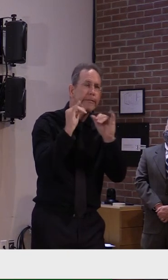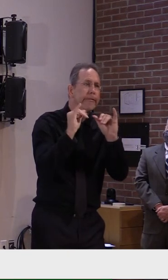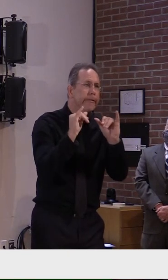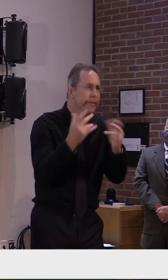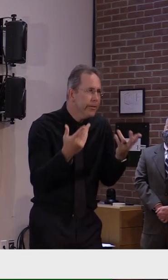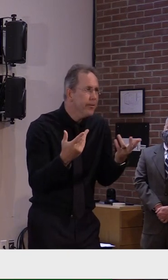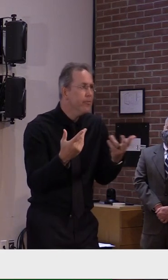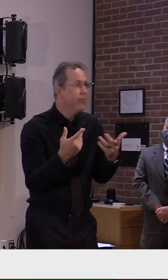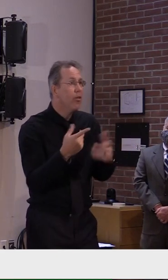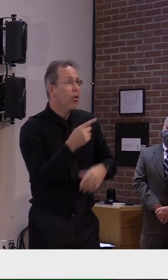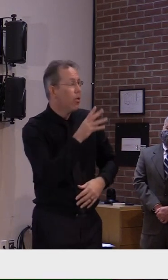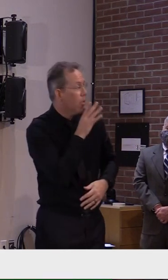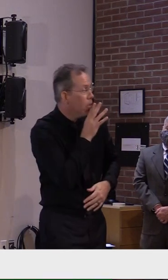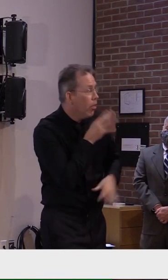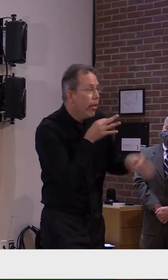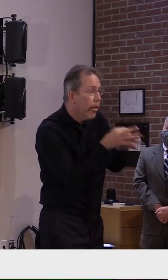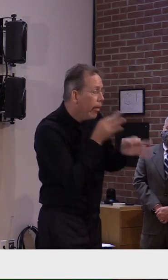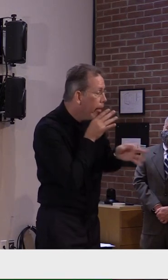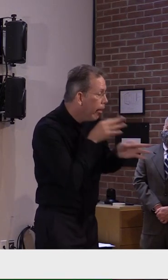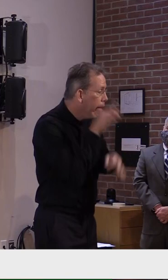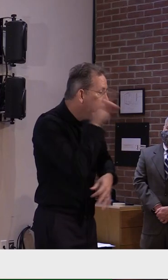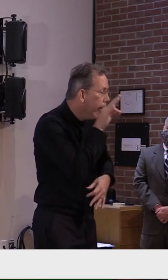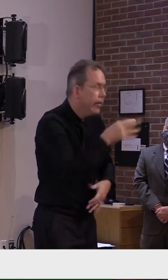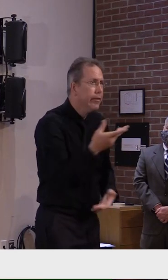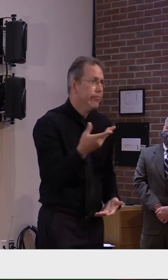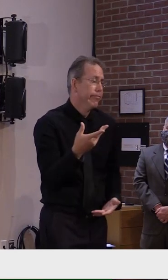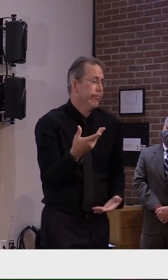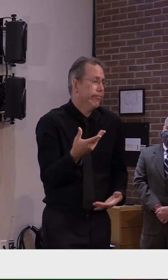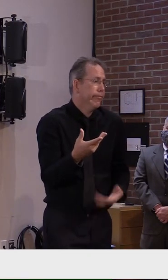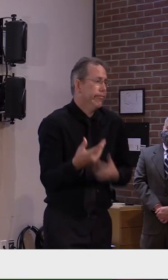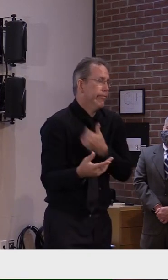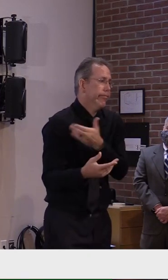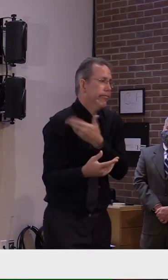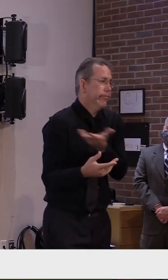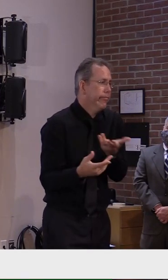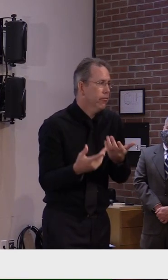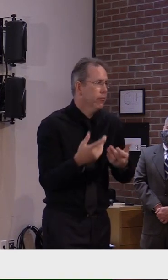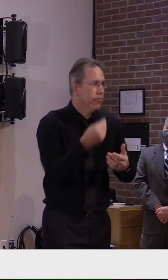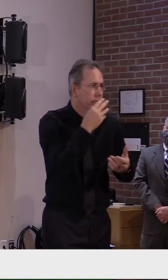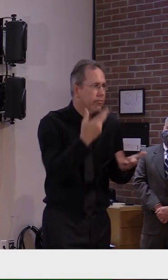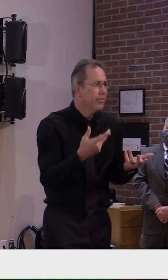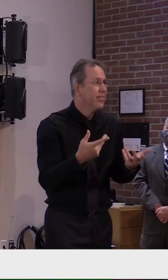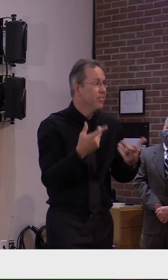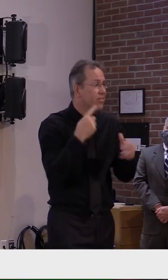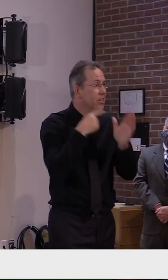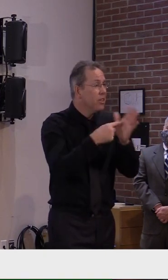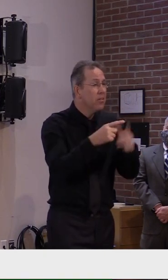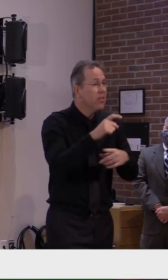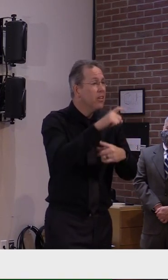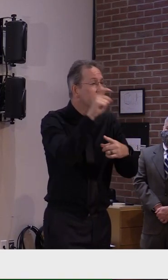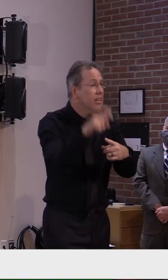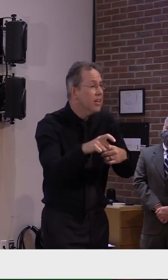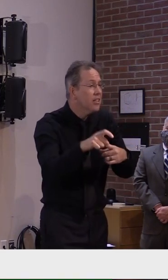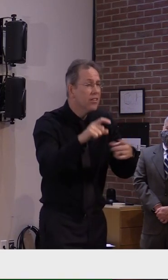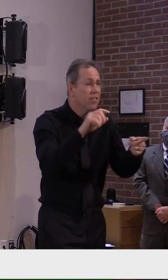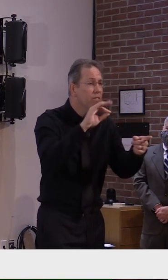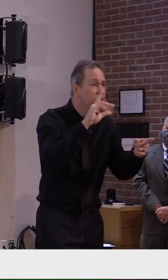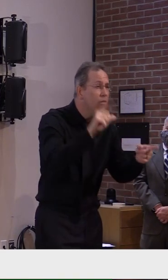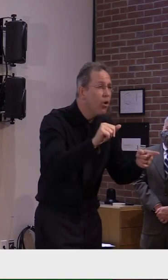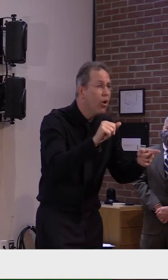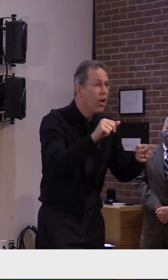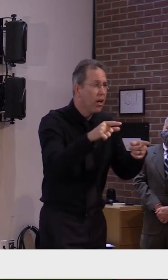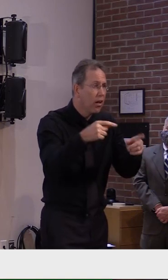cases in Texas and, uh, and, uh, in Florida and, in California. I think they had, uh, 10